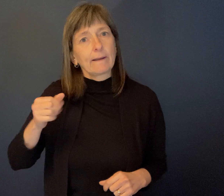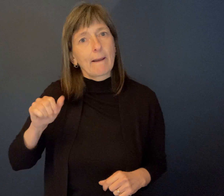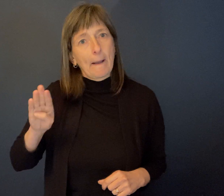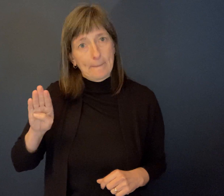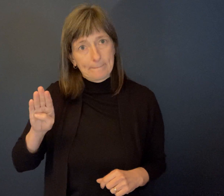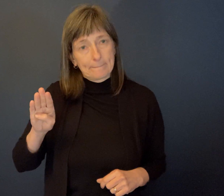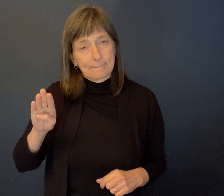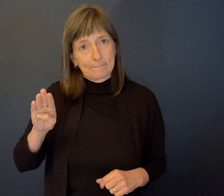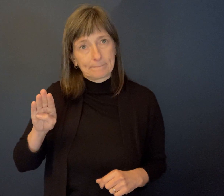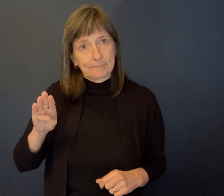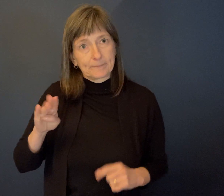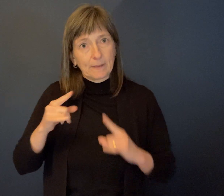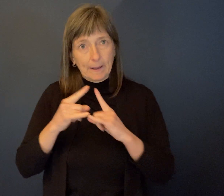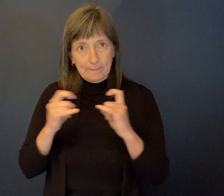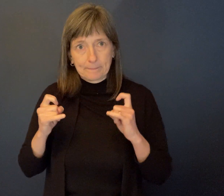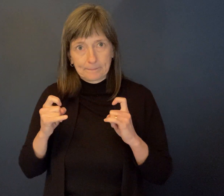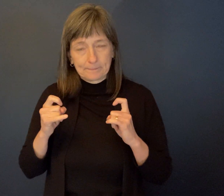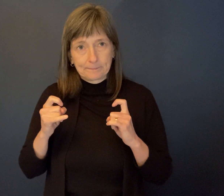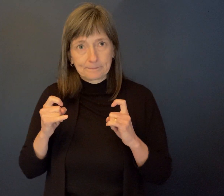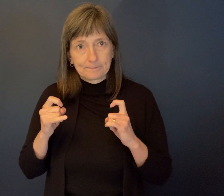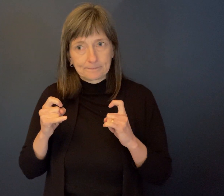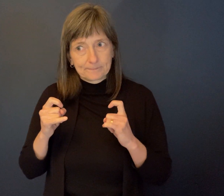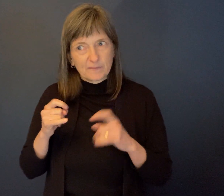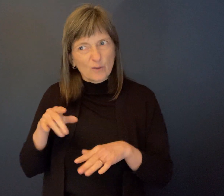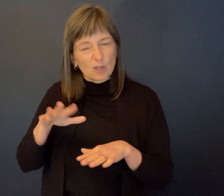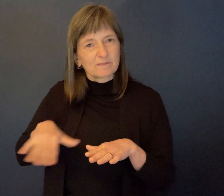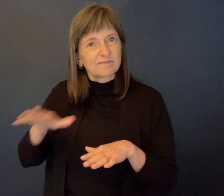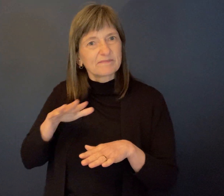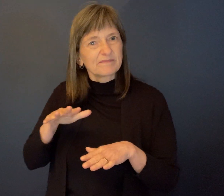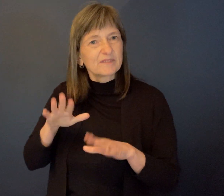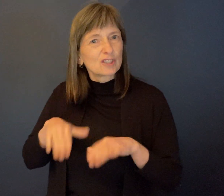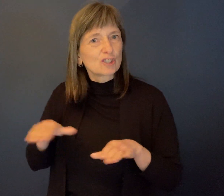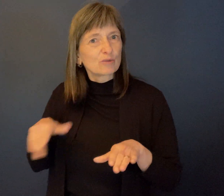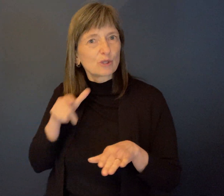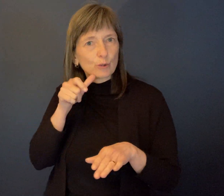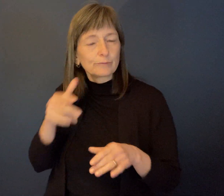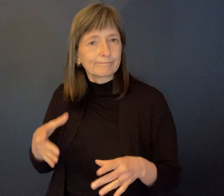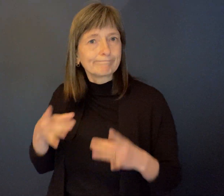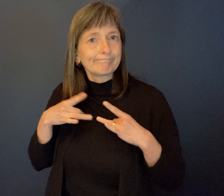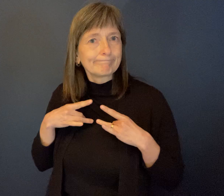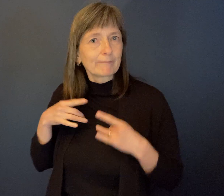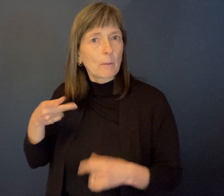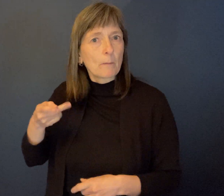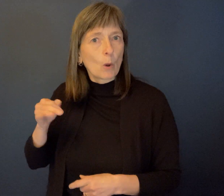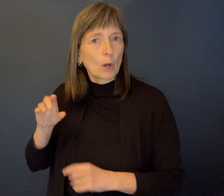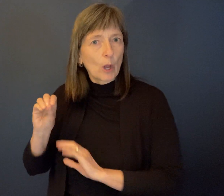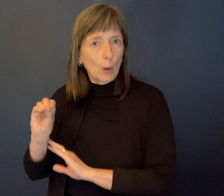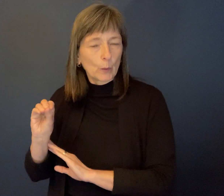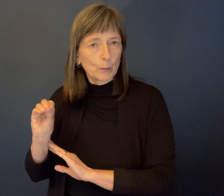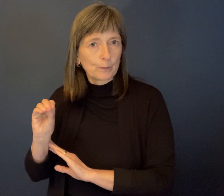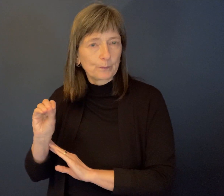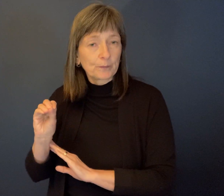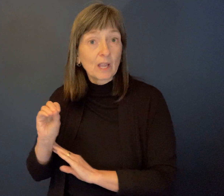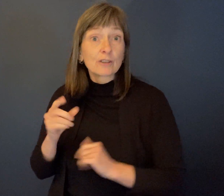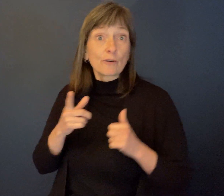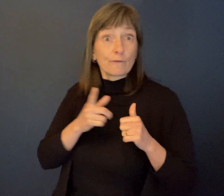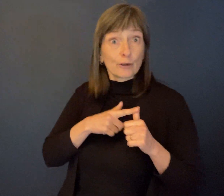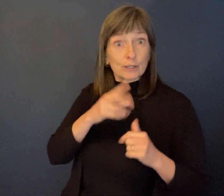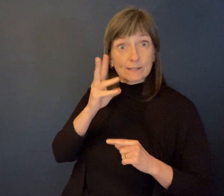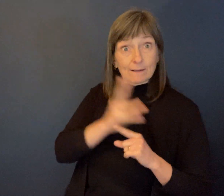contracted polio. So at the beginning, it was only open for a six month period. But as the need grew,